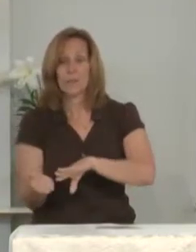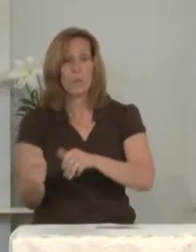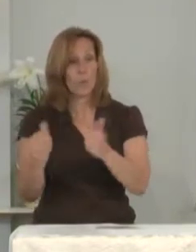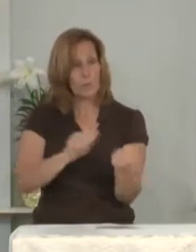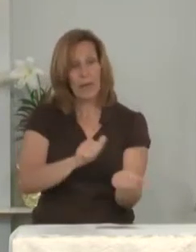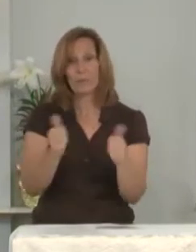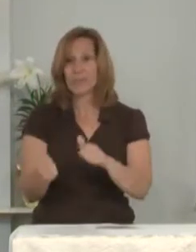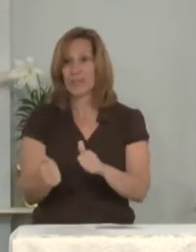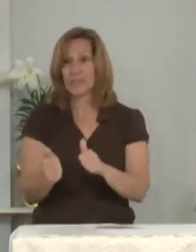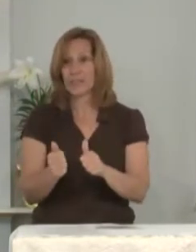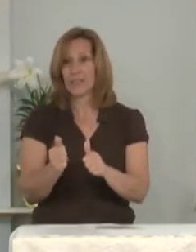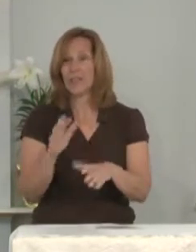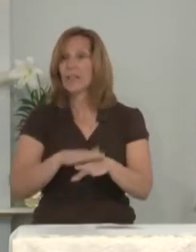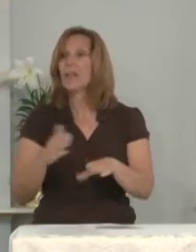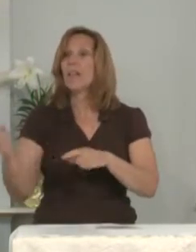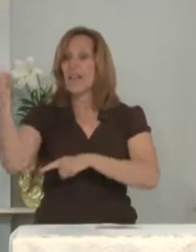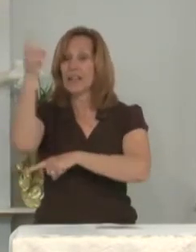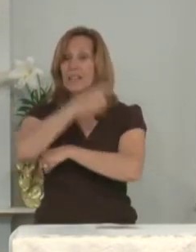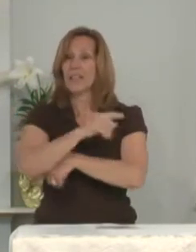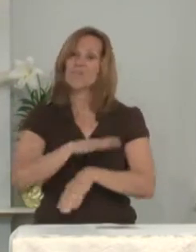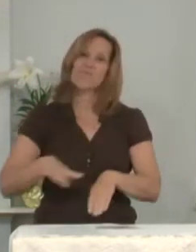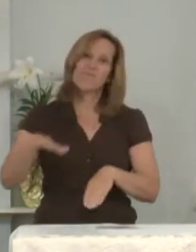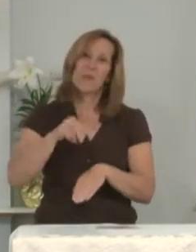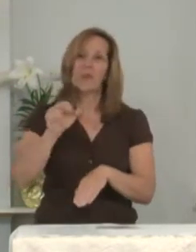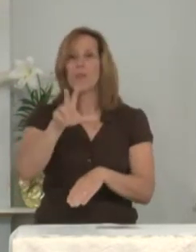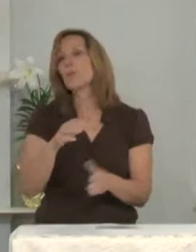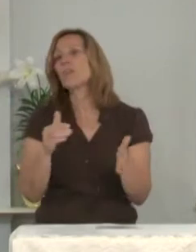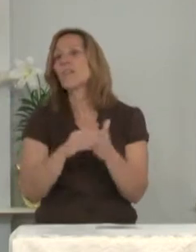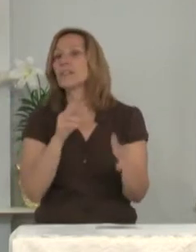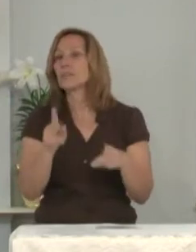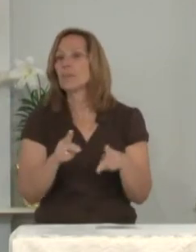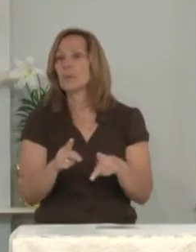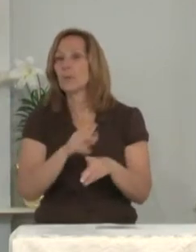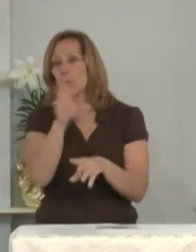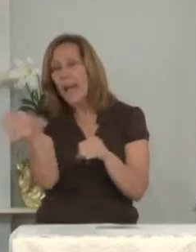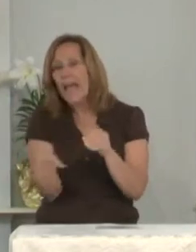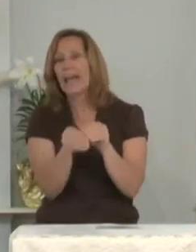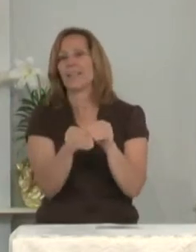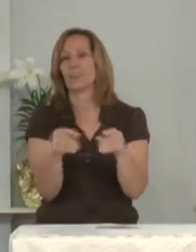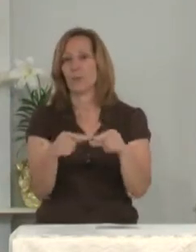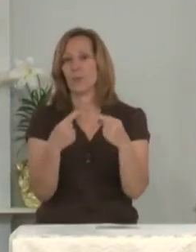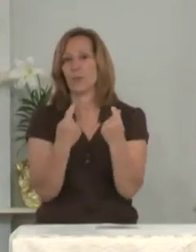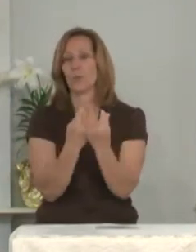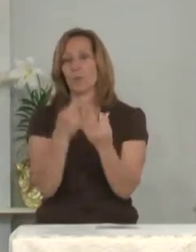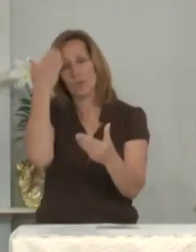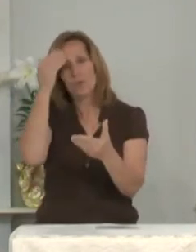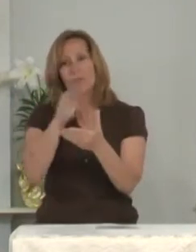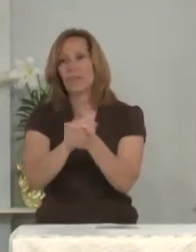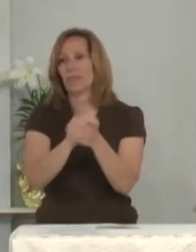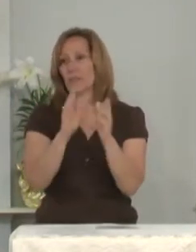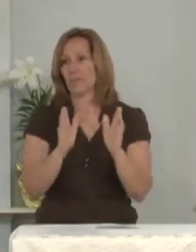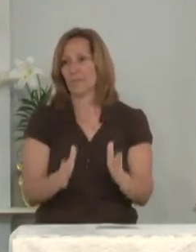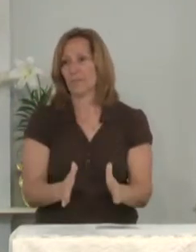On that day, about 3,000 people were added to the group of believers.